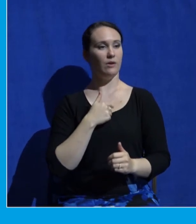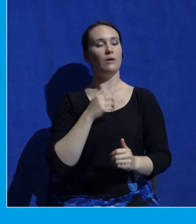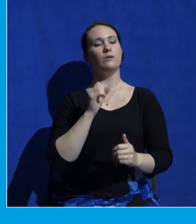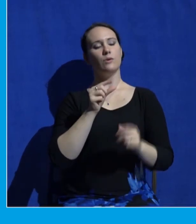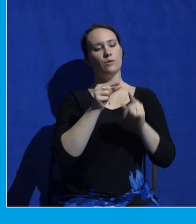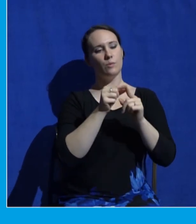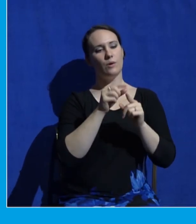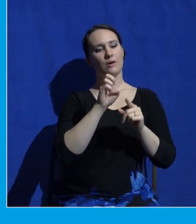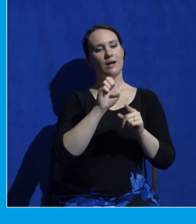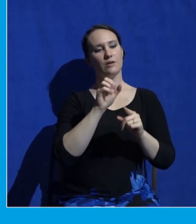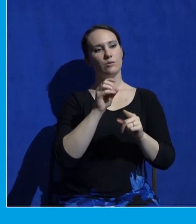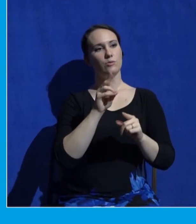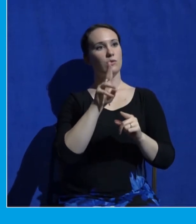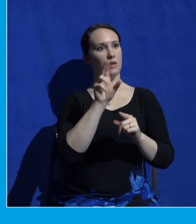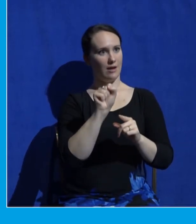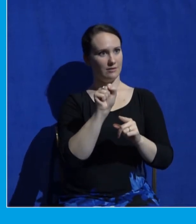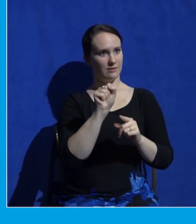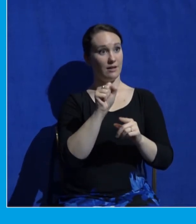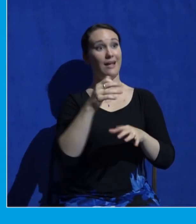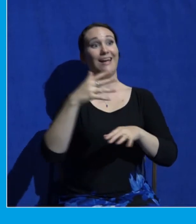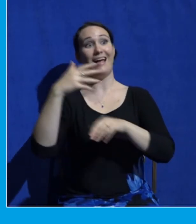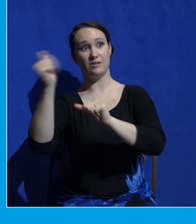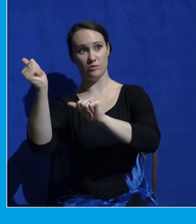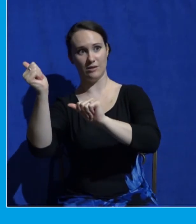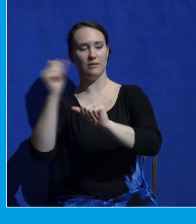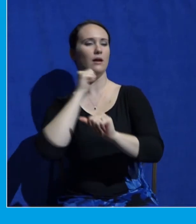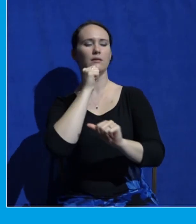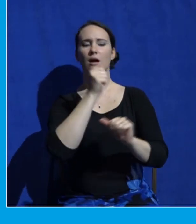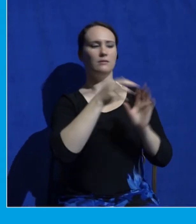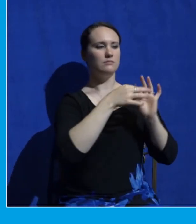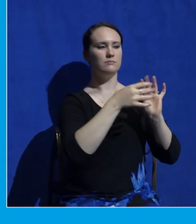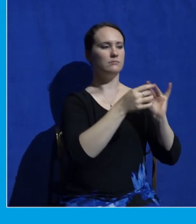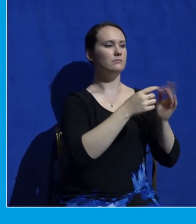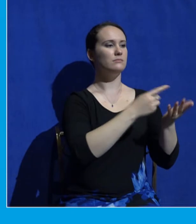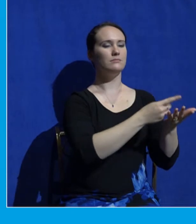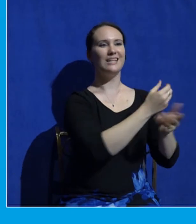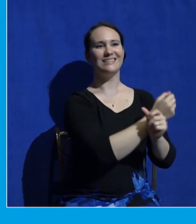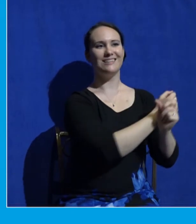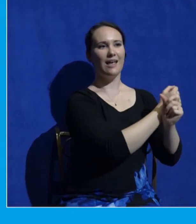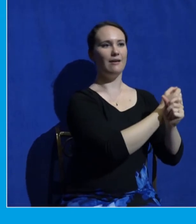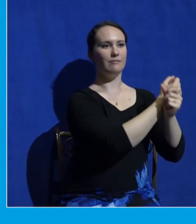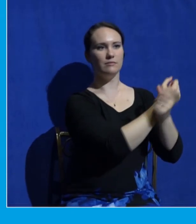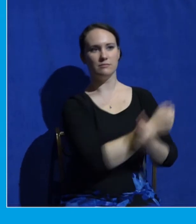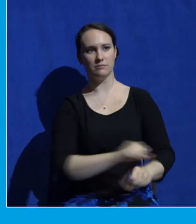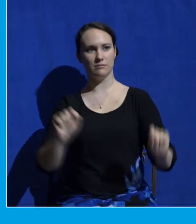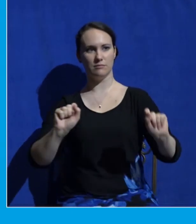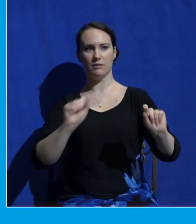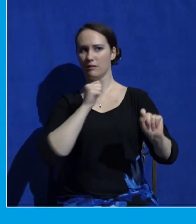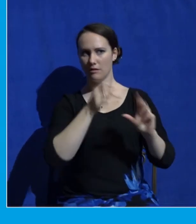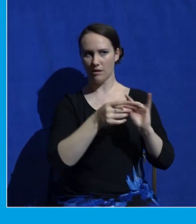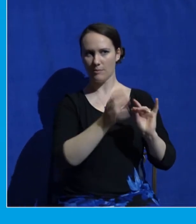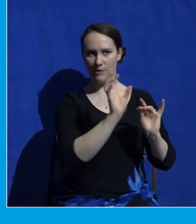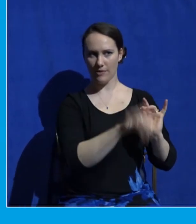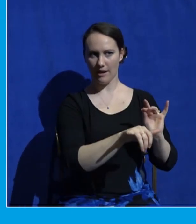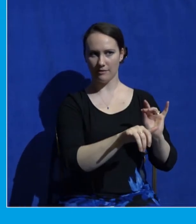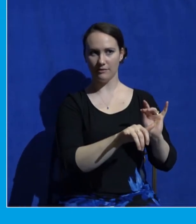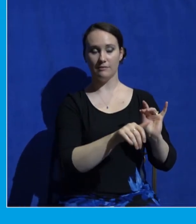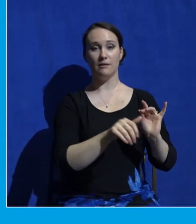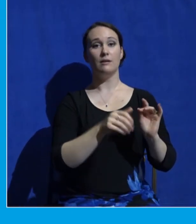this is the gospel. This is not talking about slavery in Egypt. This is talking about every single one of us. If you're not a father of Jesus, you're maybe exploring Christianity